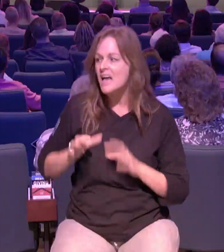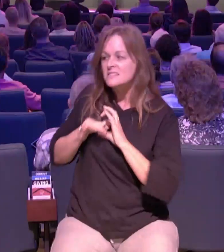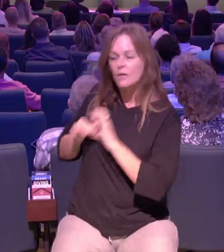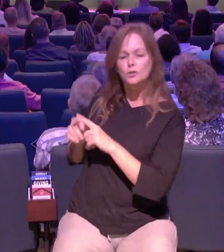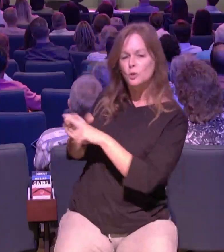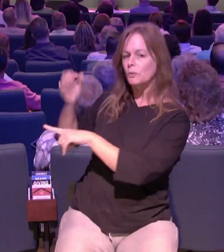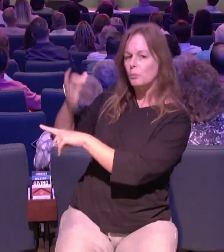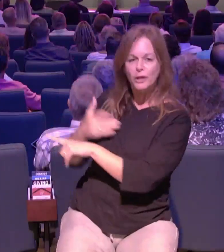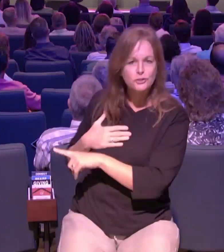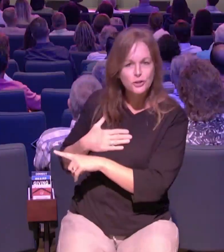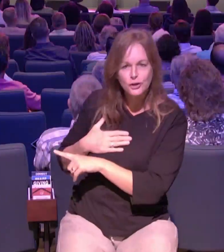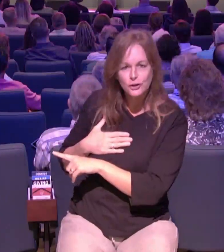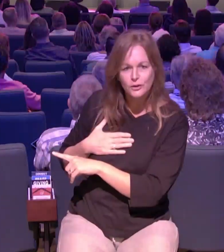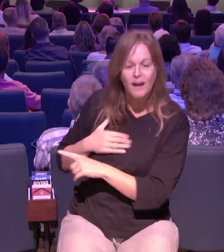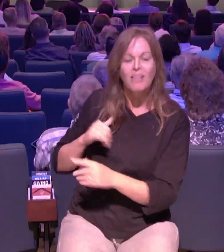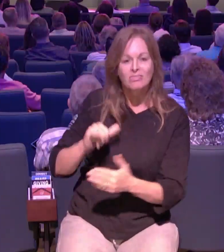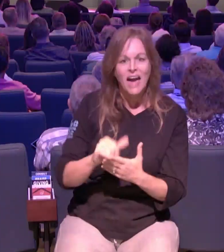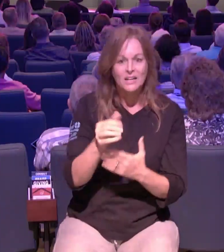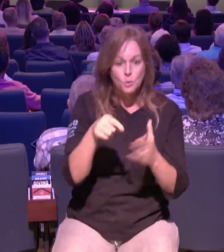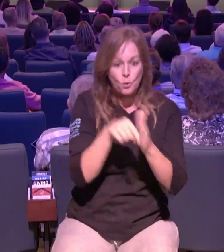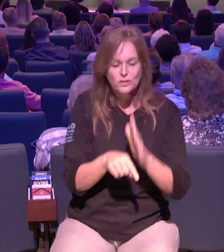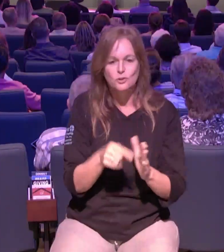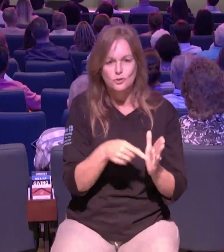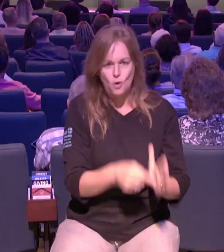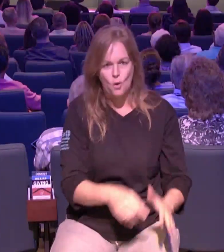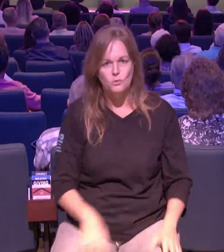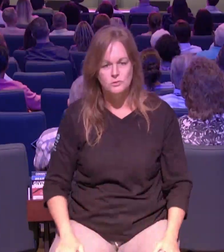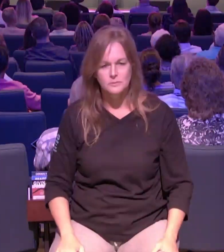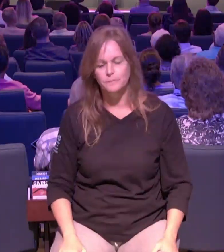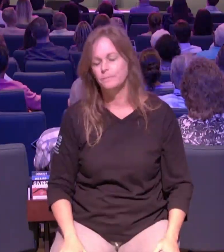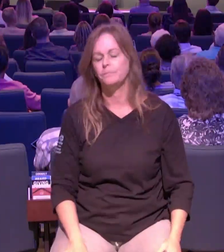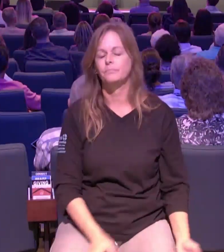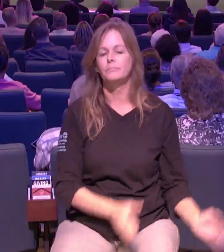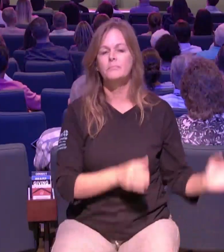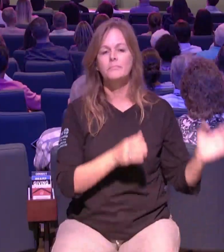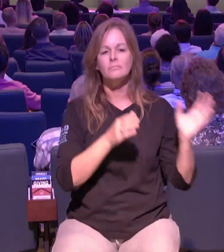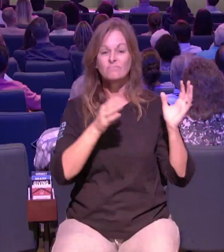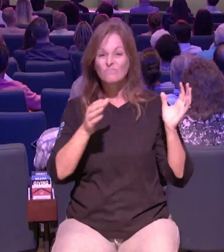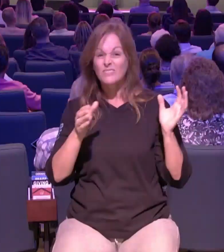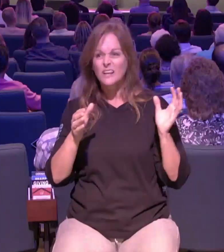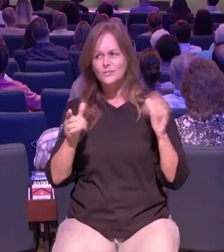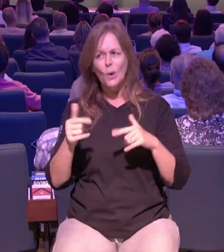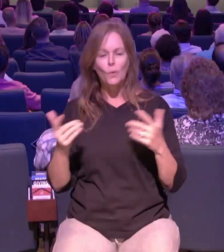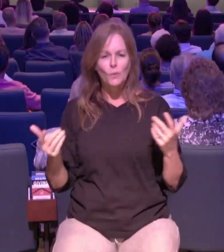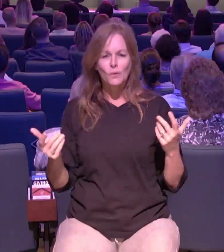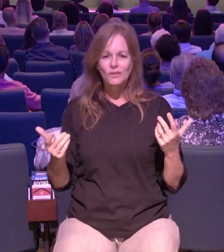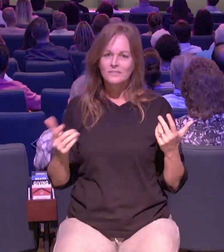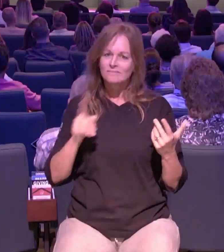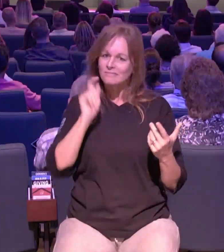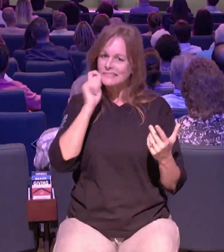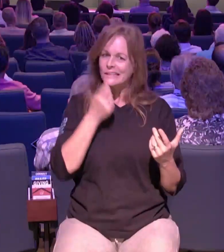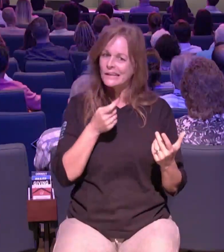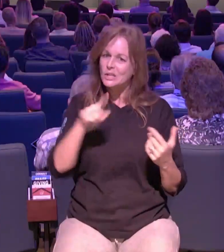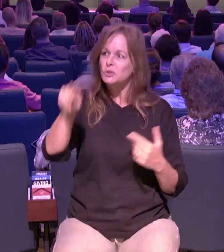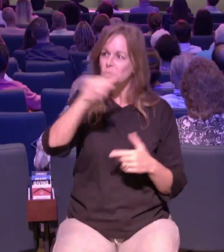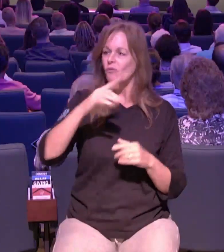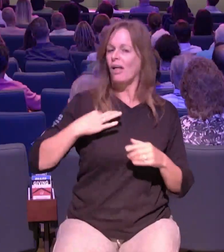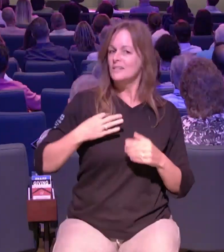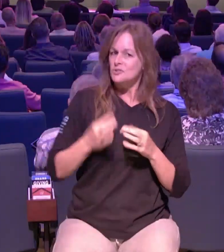to go out and love on the kids make the lunches serve the meals make sure they have enough water you don't have to sleep out there you can go home and sleep in your own bed but you could give a